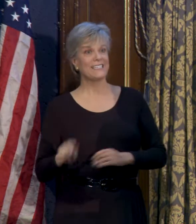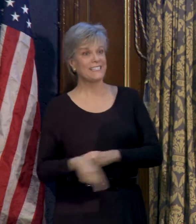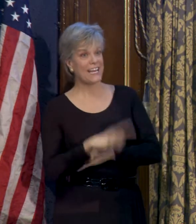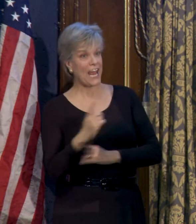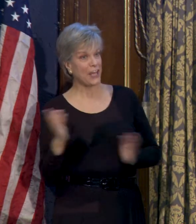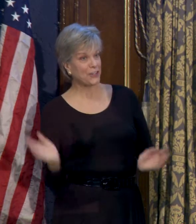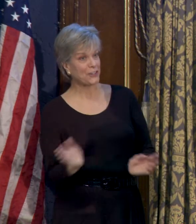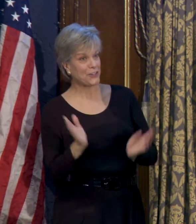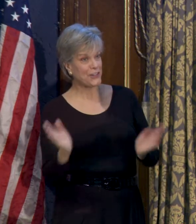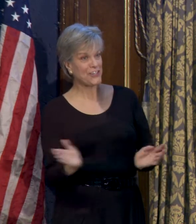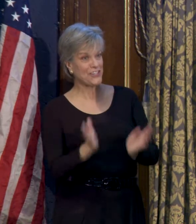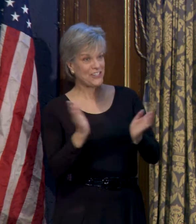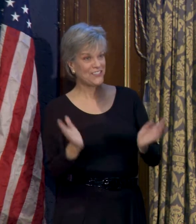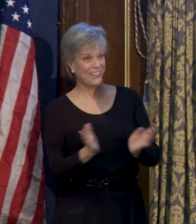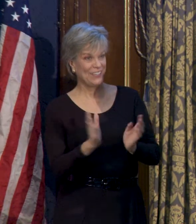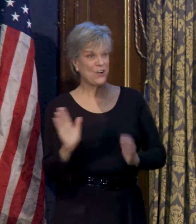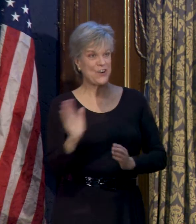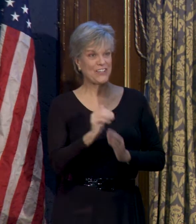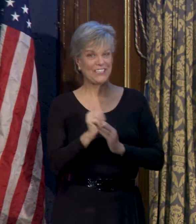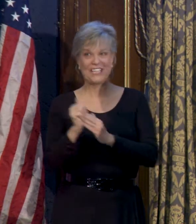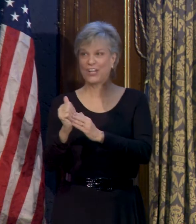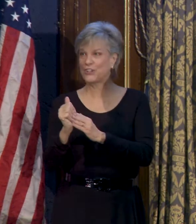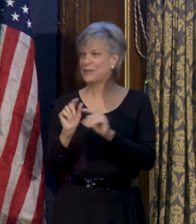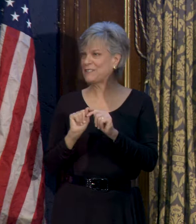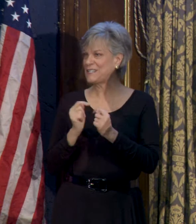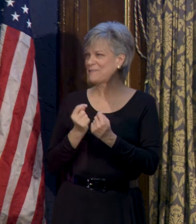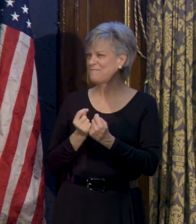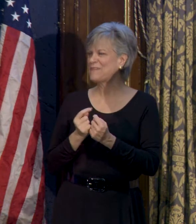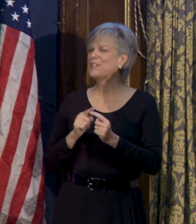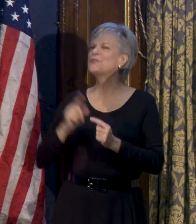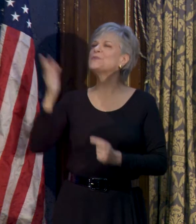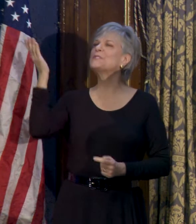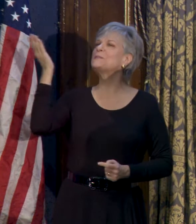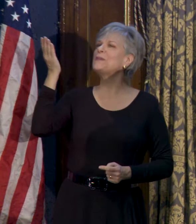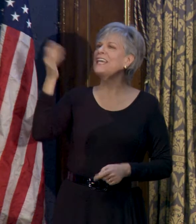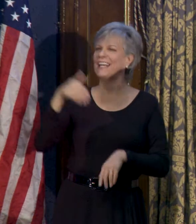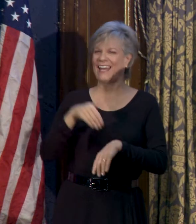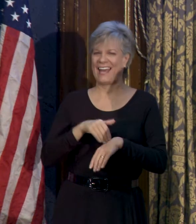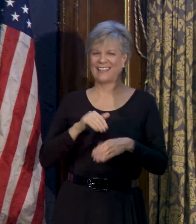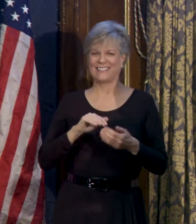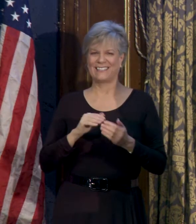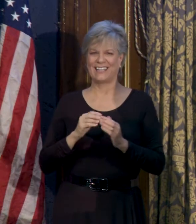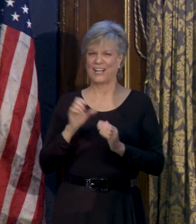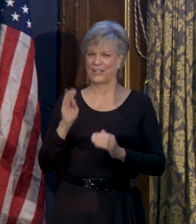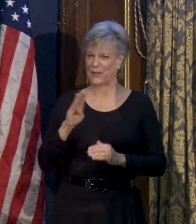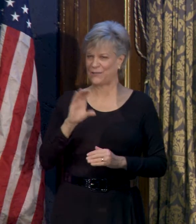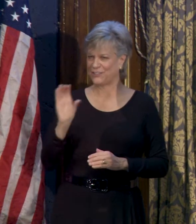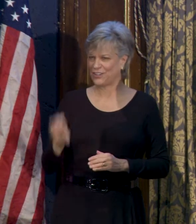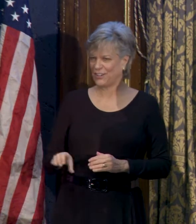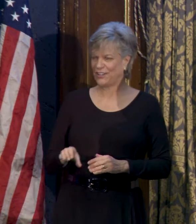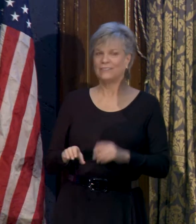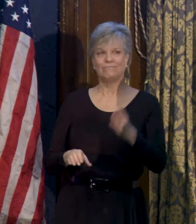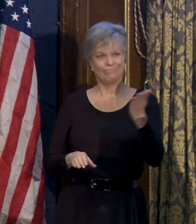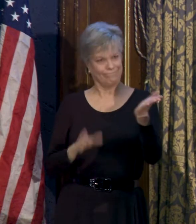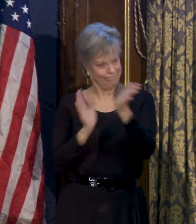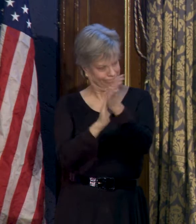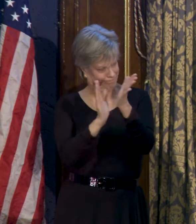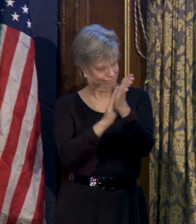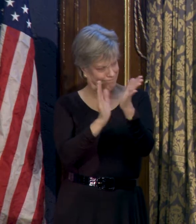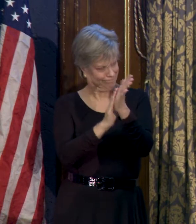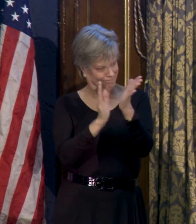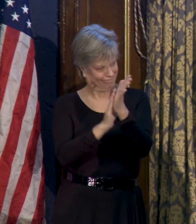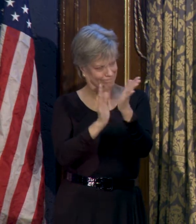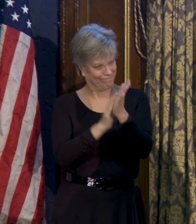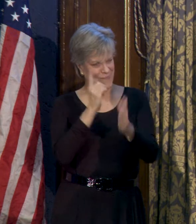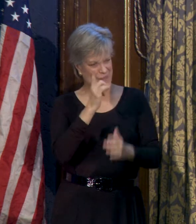encourages her leadership team to speak at the City Club of Chicago. So let's give her a round of applause for